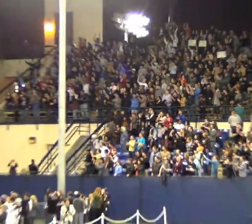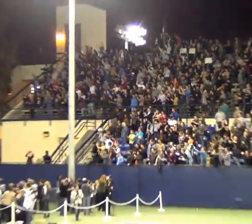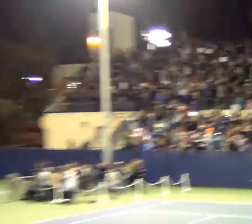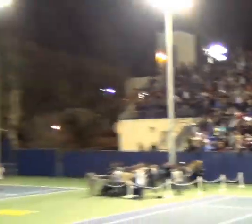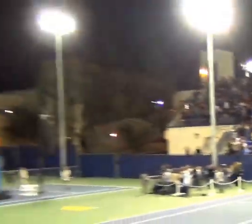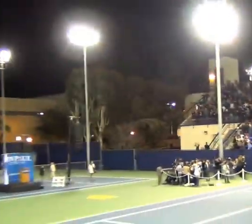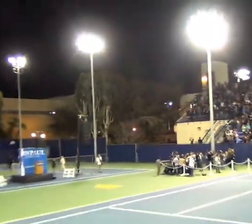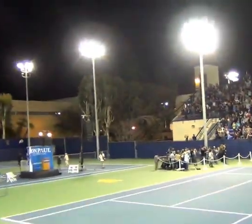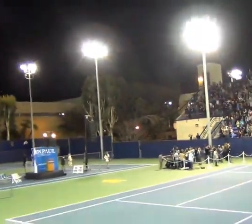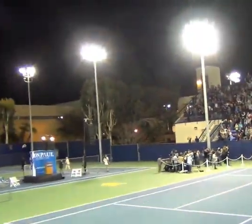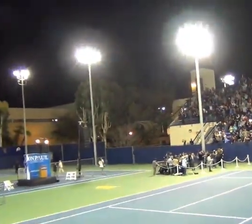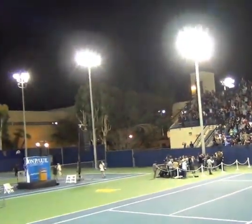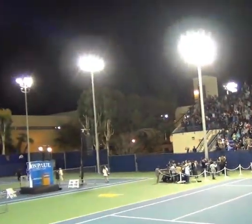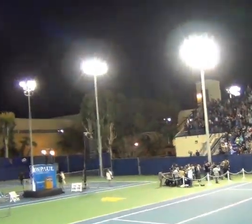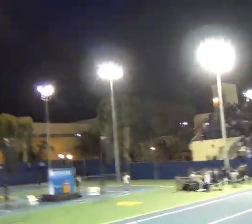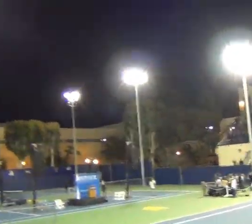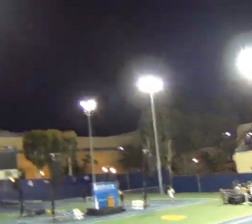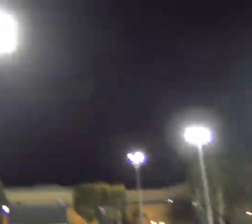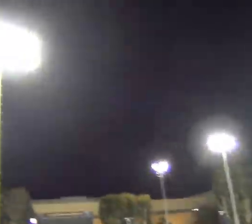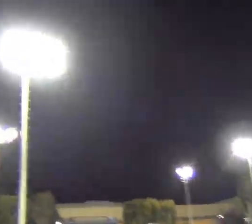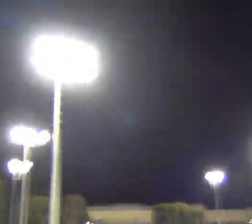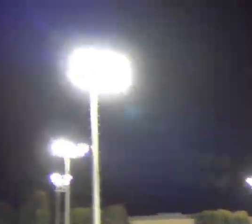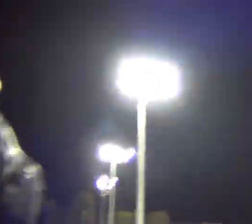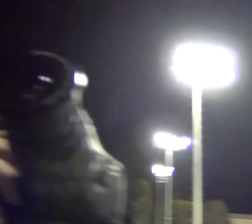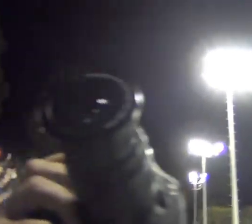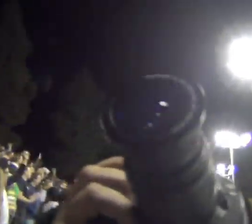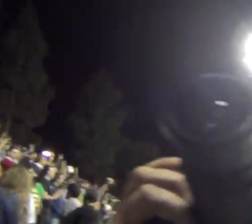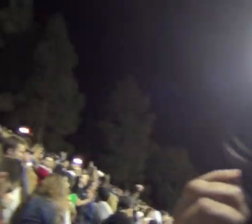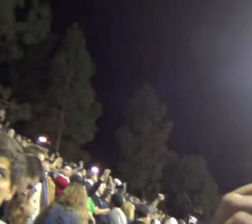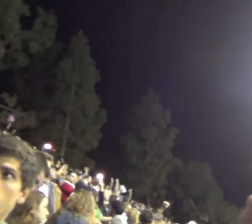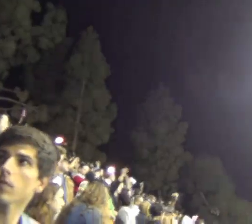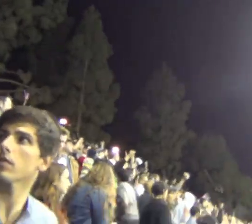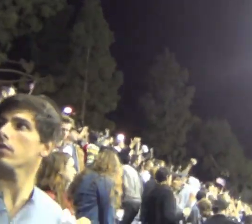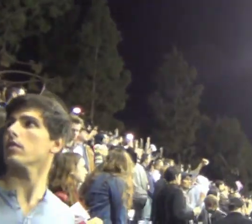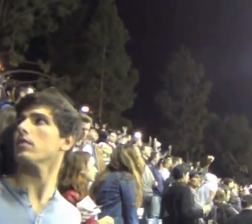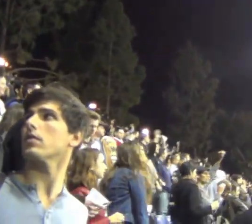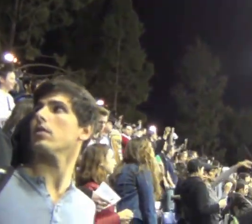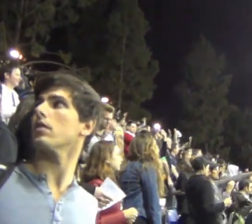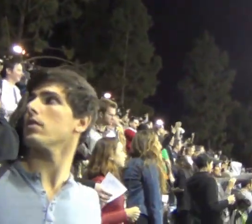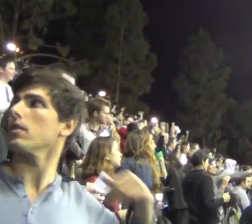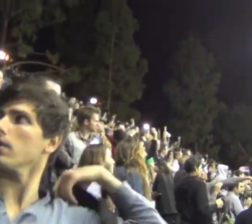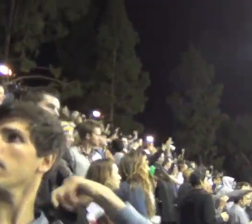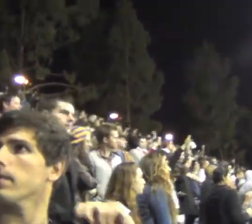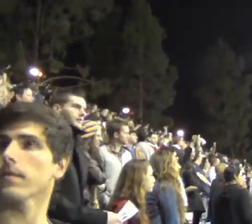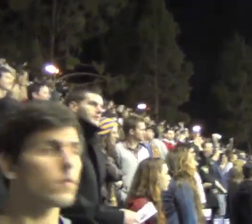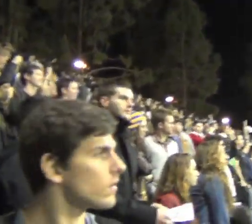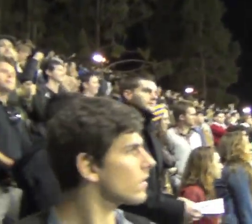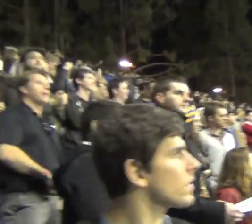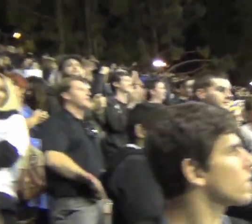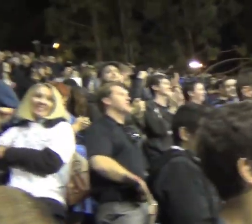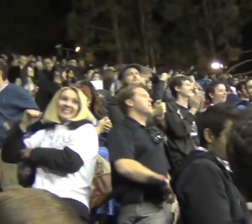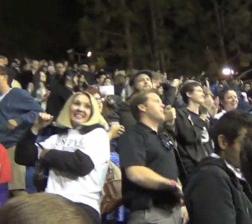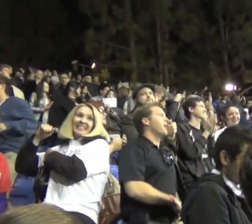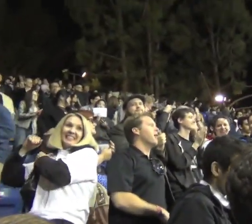what